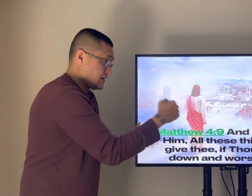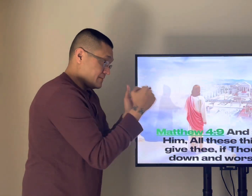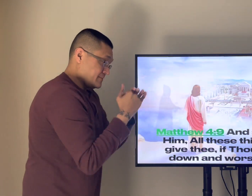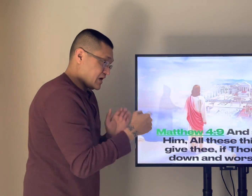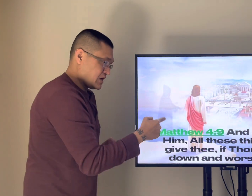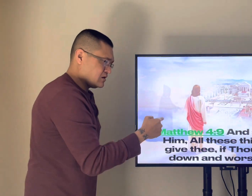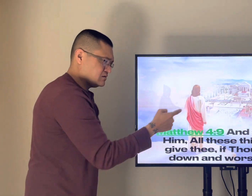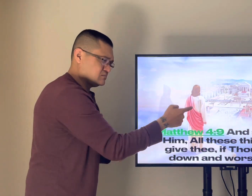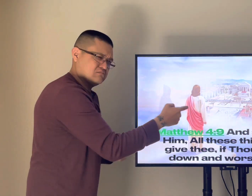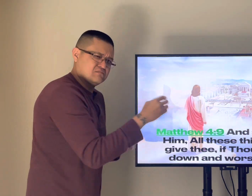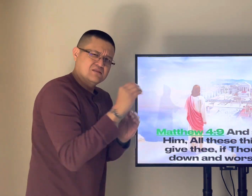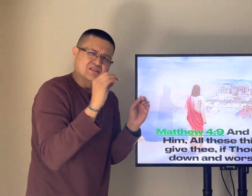the same level of power